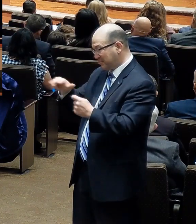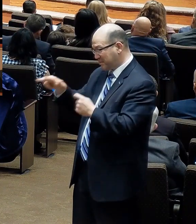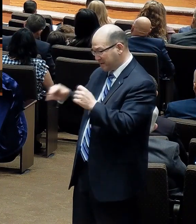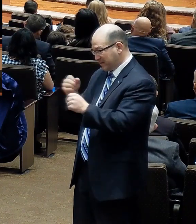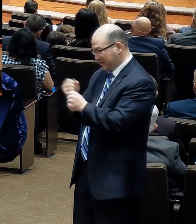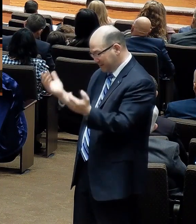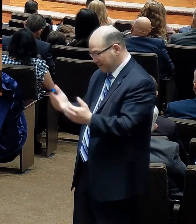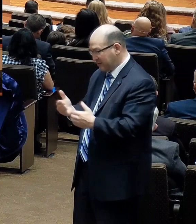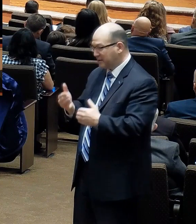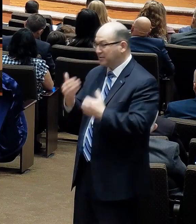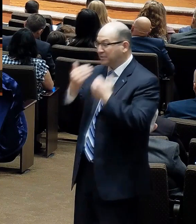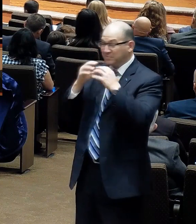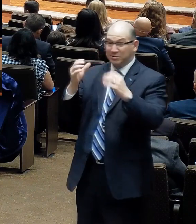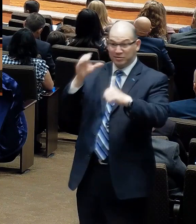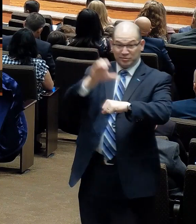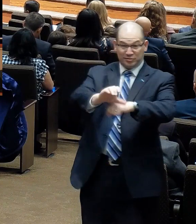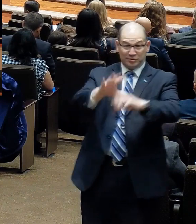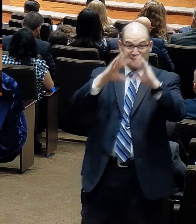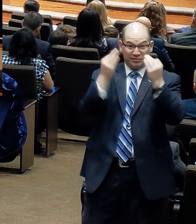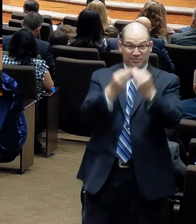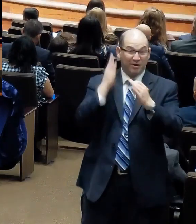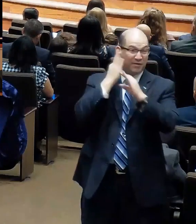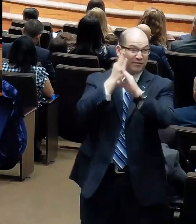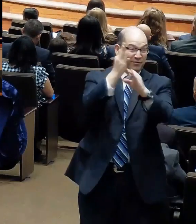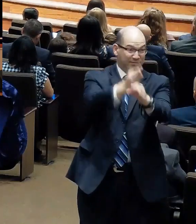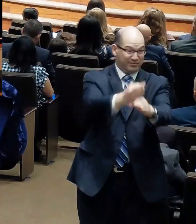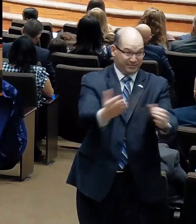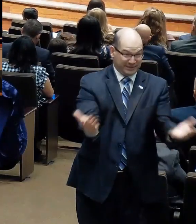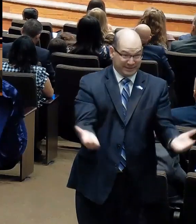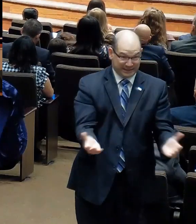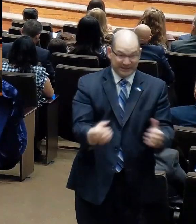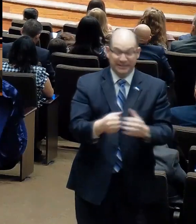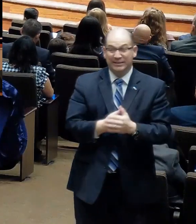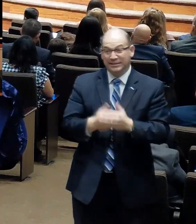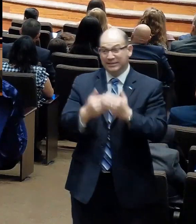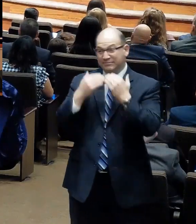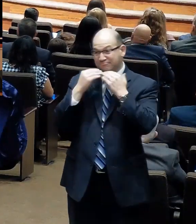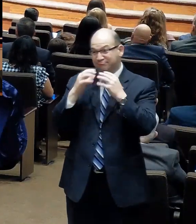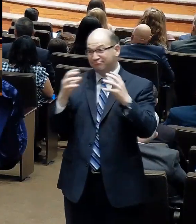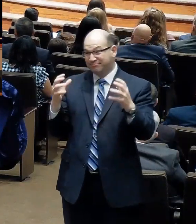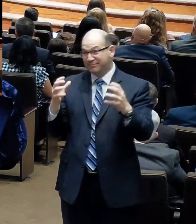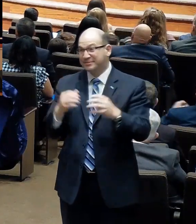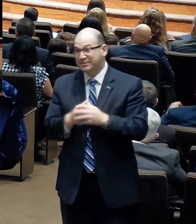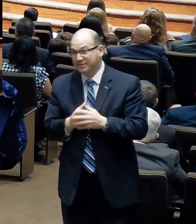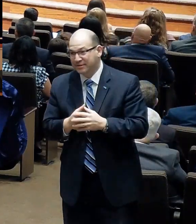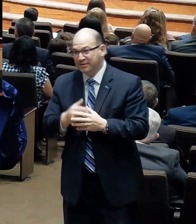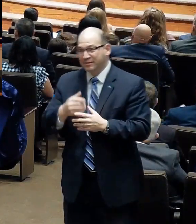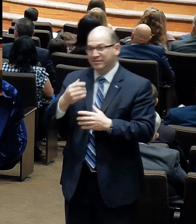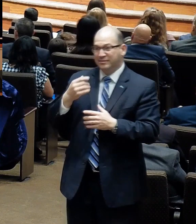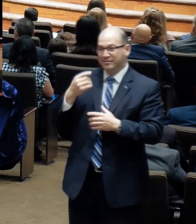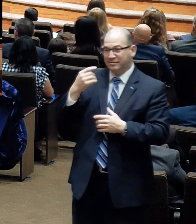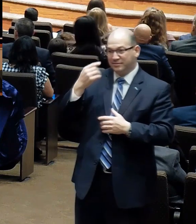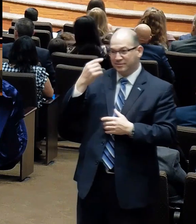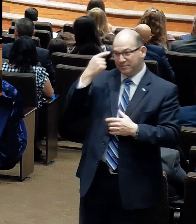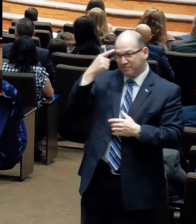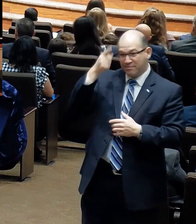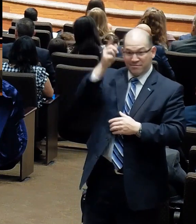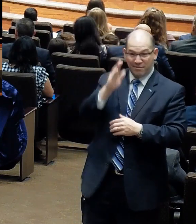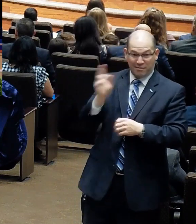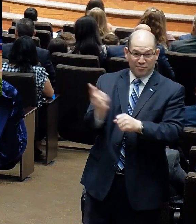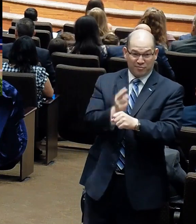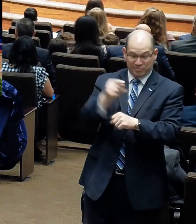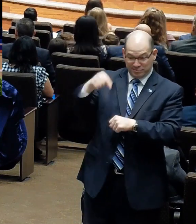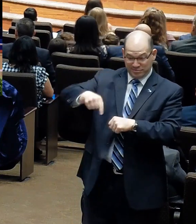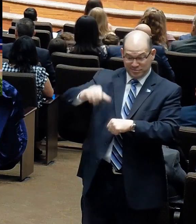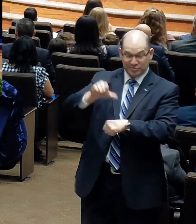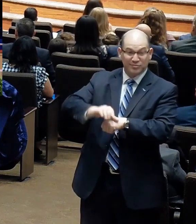for your faithfulness. Happy anniversary to this church. And I'm so thankful for how God has used this church and is using